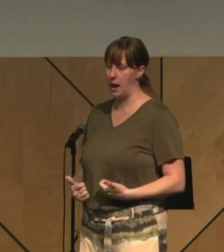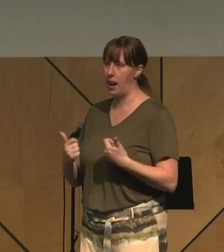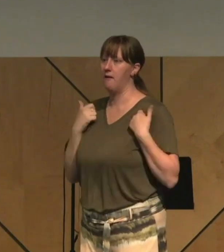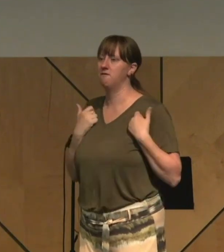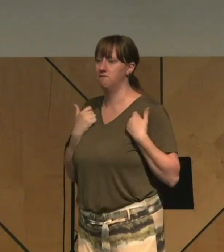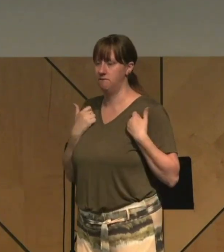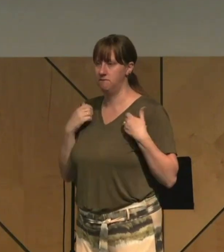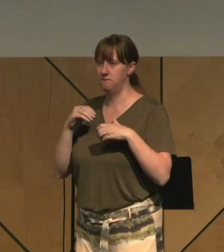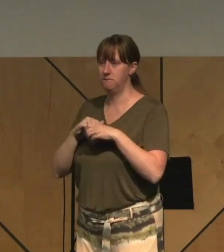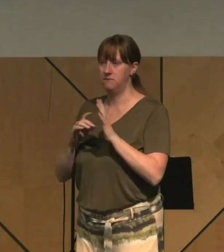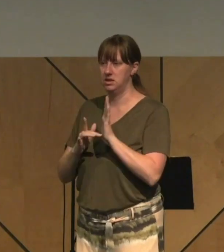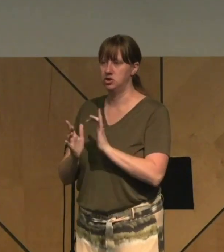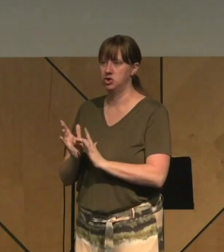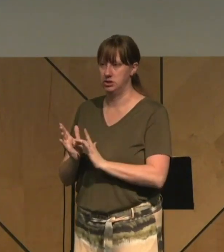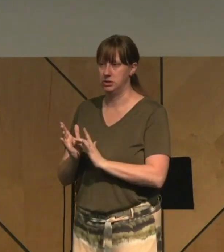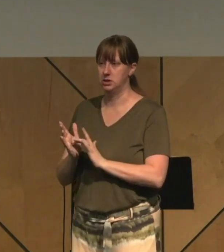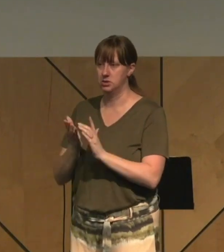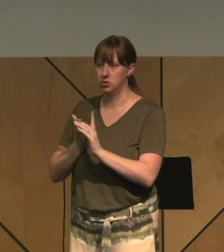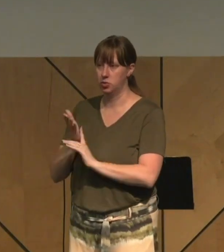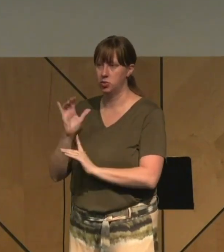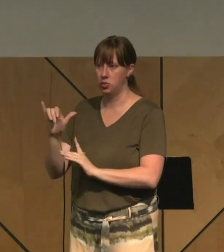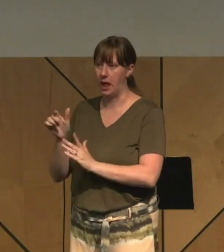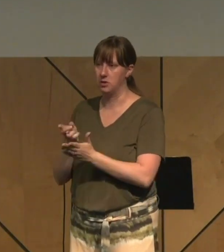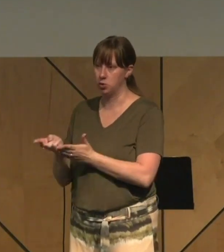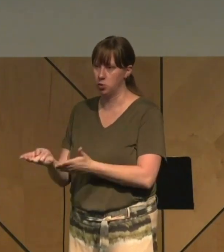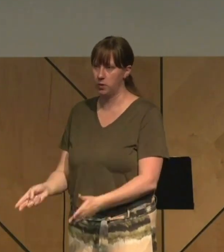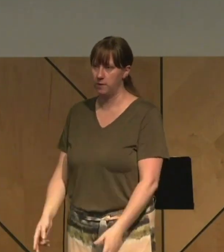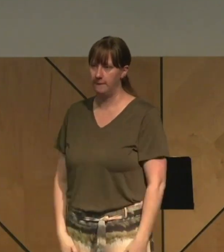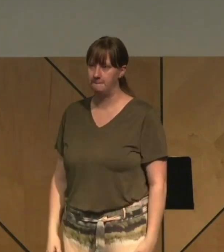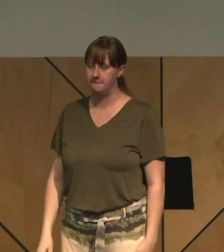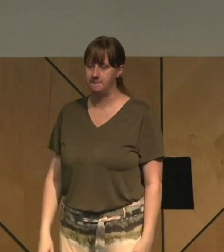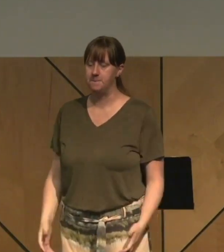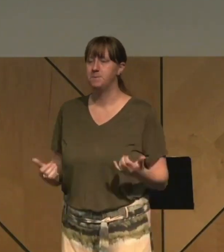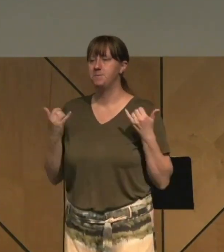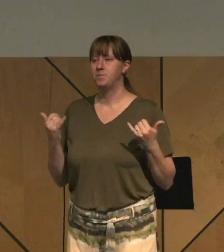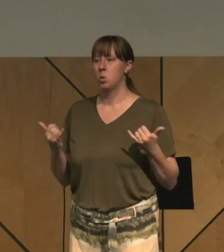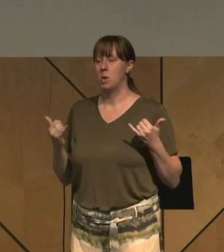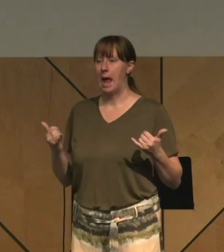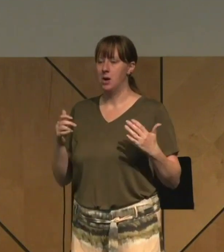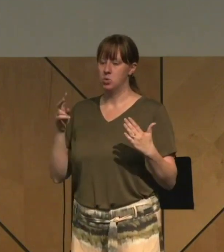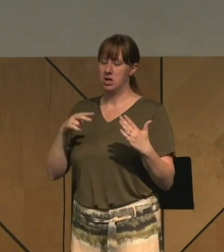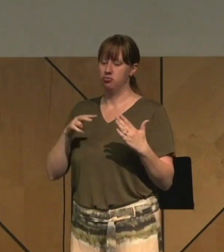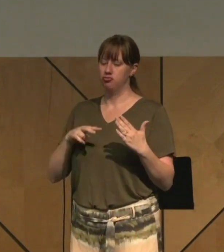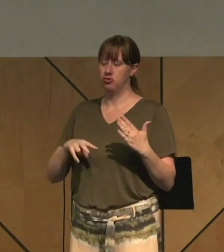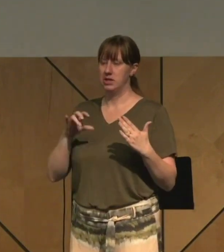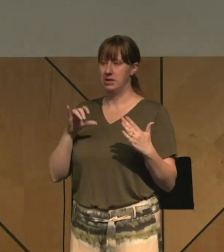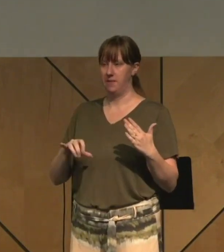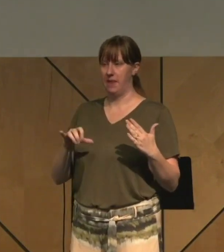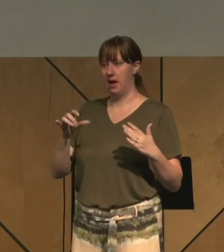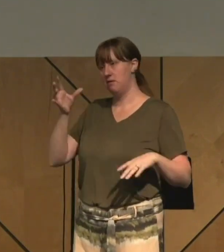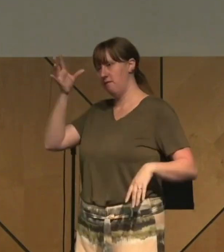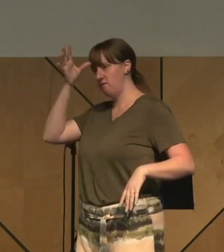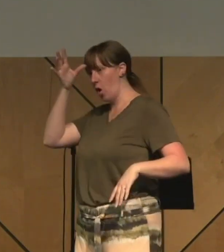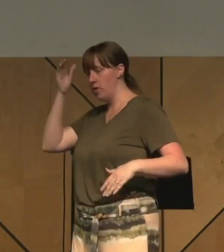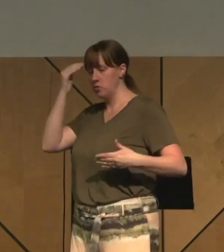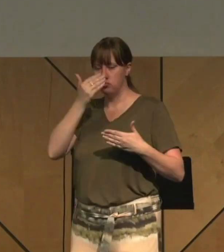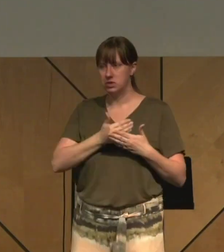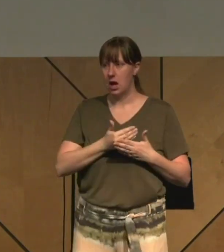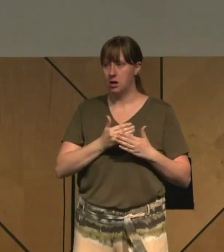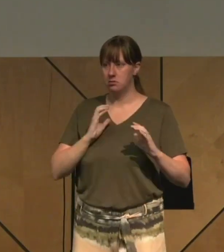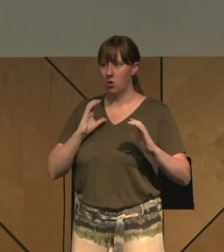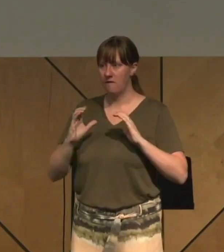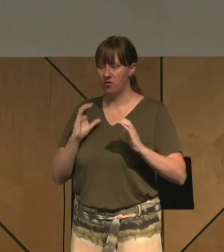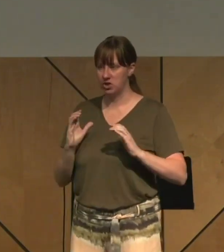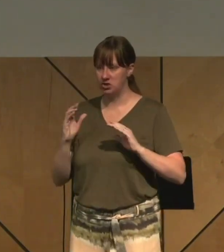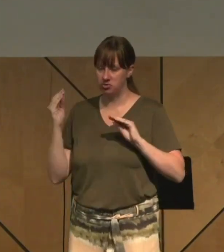Christ. So, now let's listen in to this conversation between a father and a son with that understanding of sexual sin. And